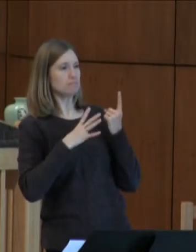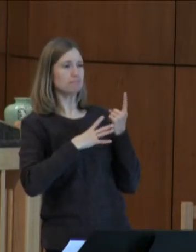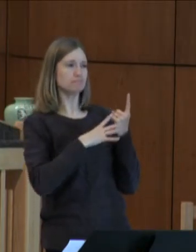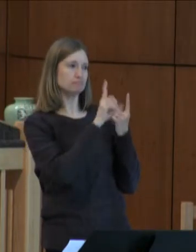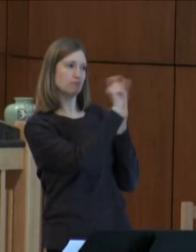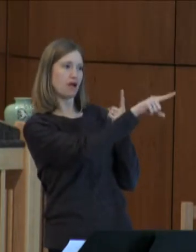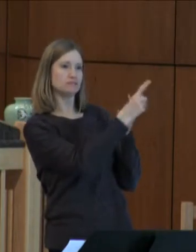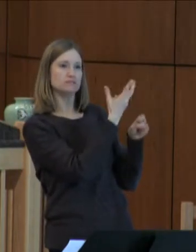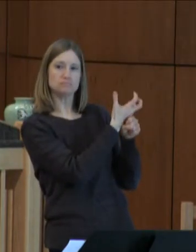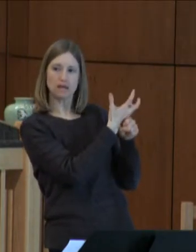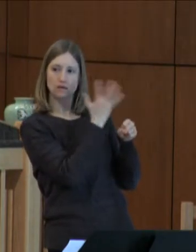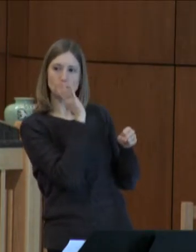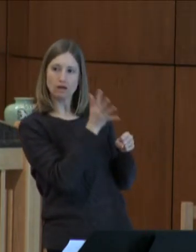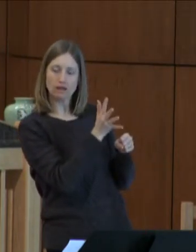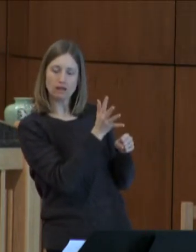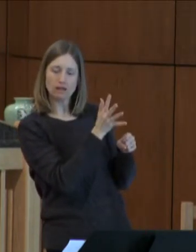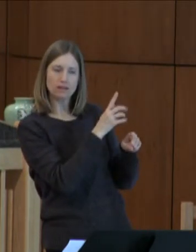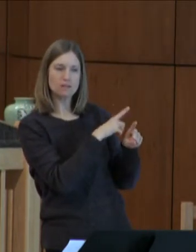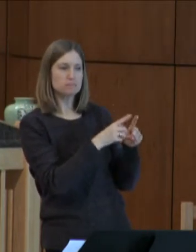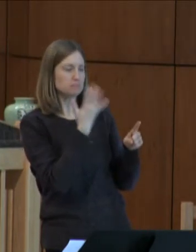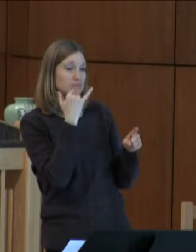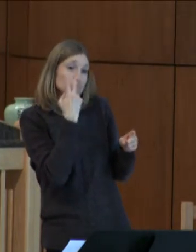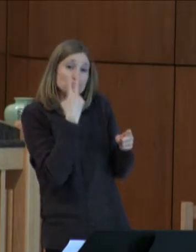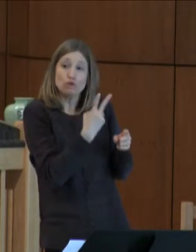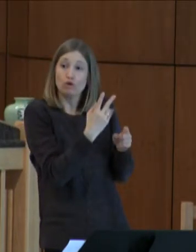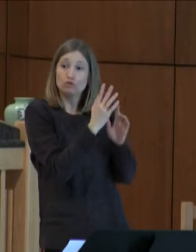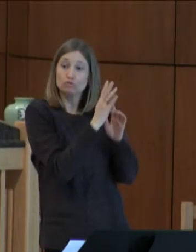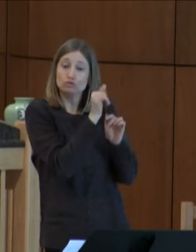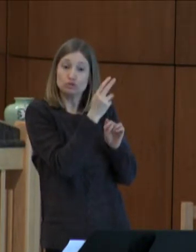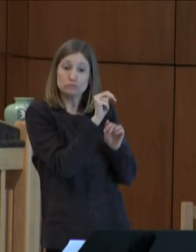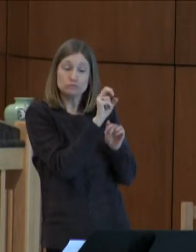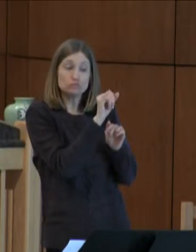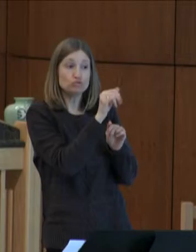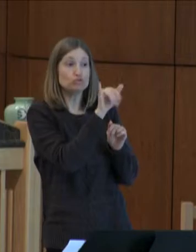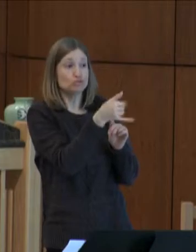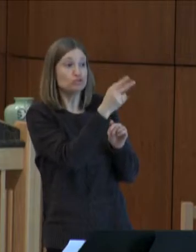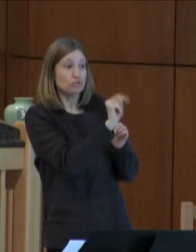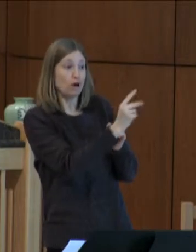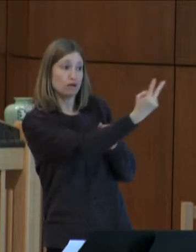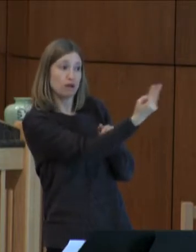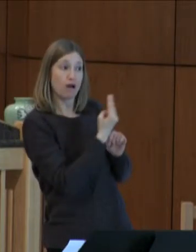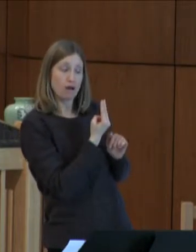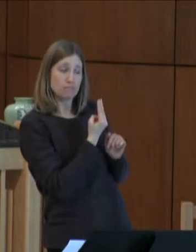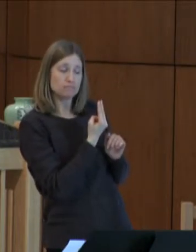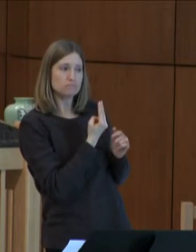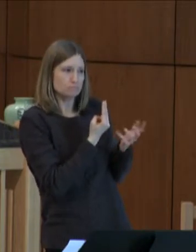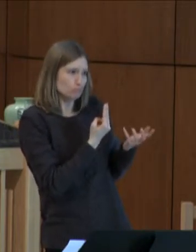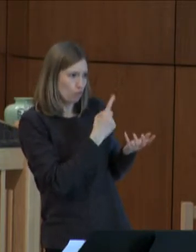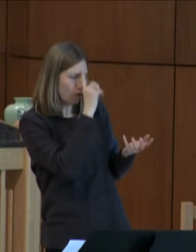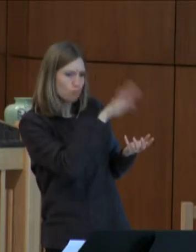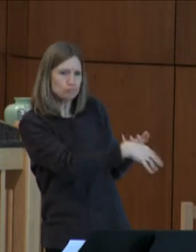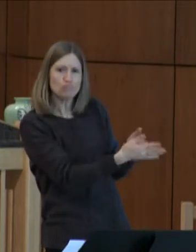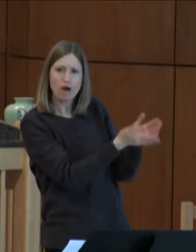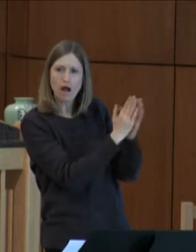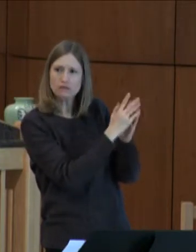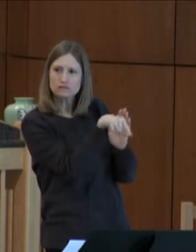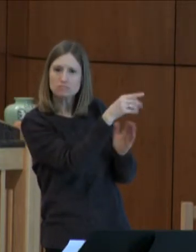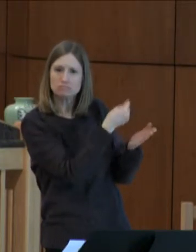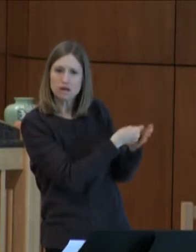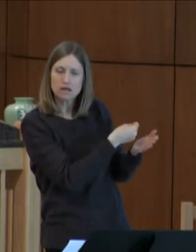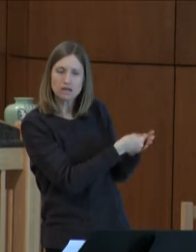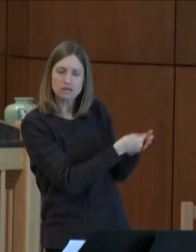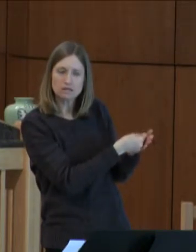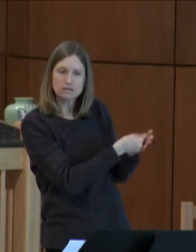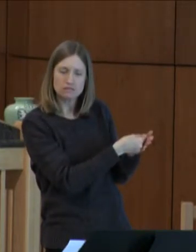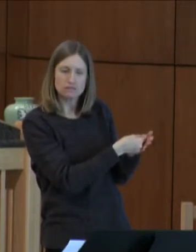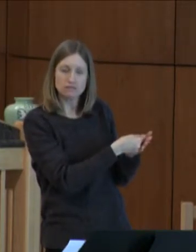But he did not get what he expected because Peter said, I do not have any silver or gold, but what I have, I